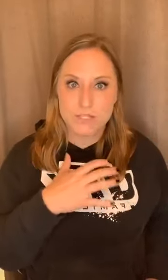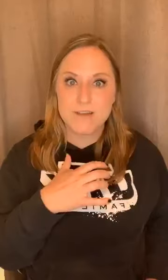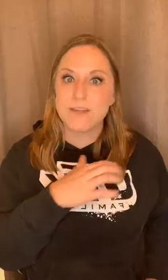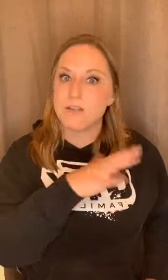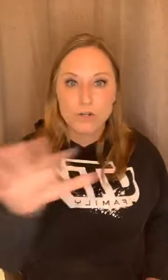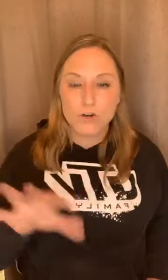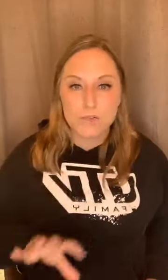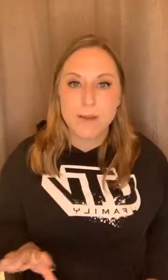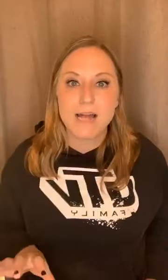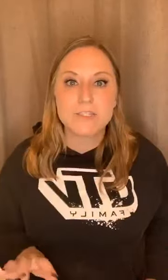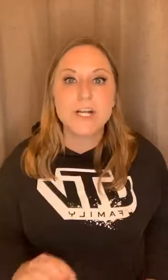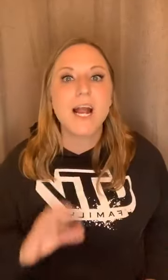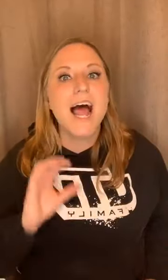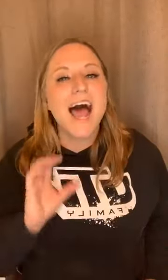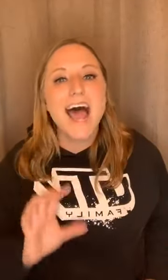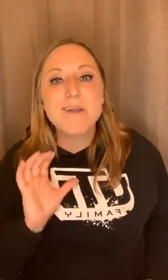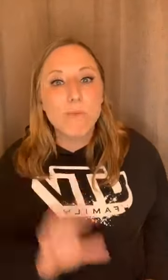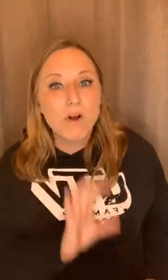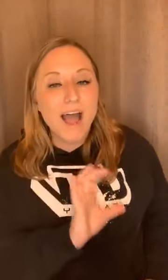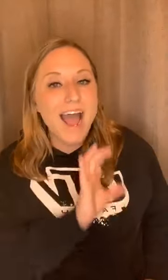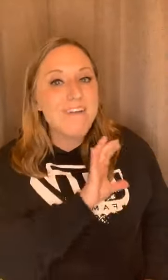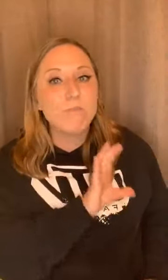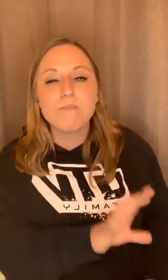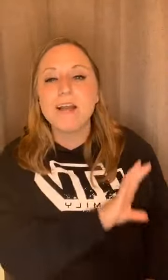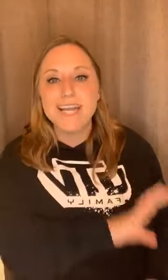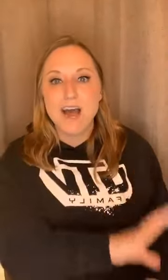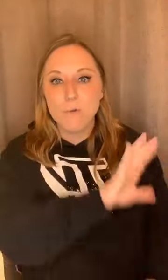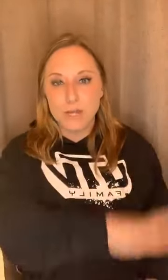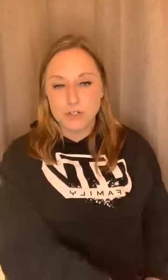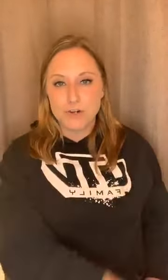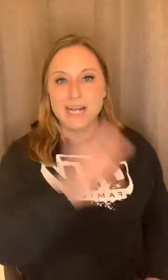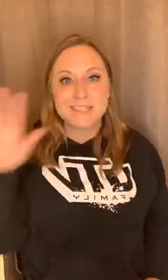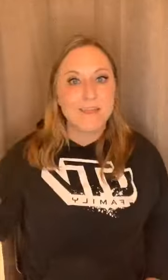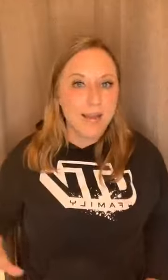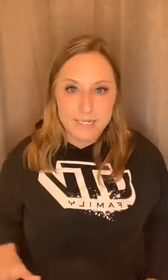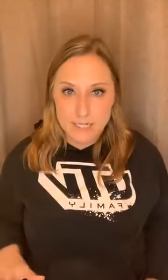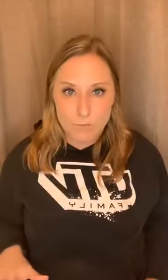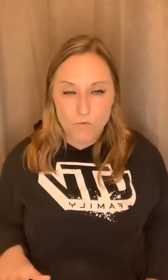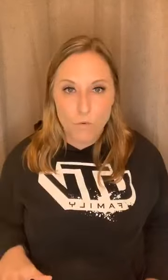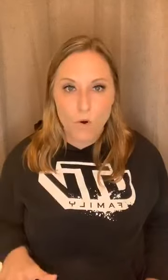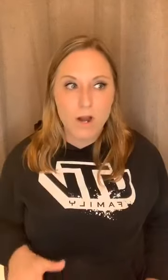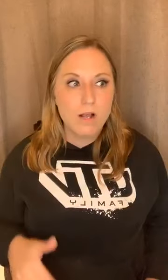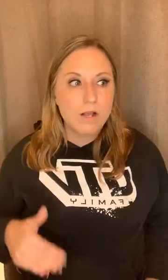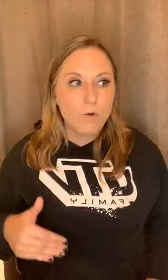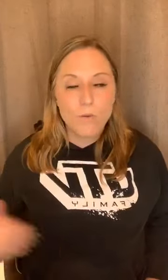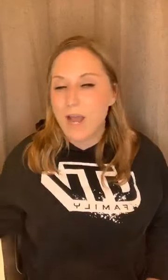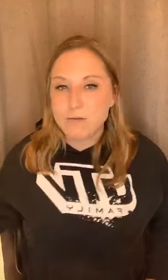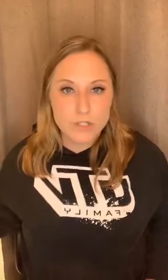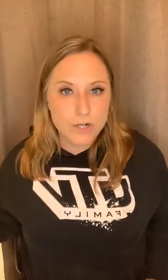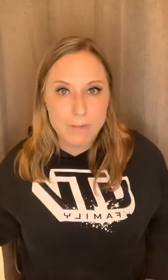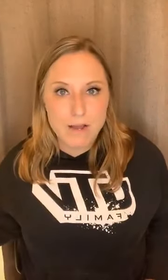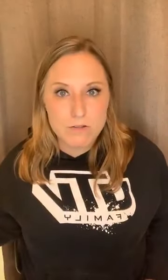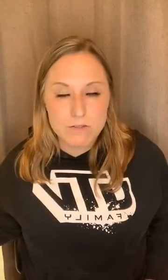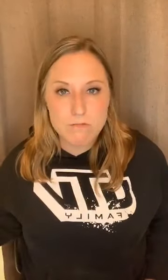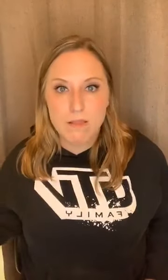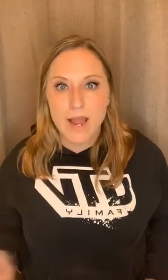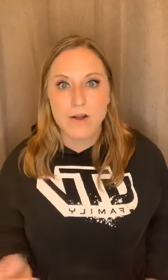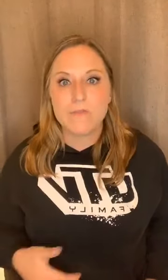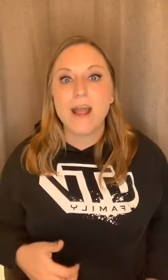stuff that I learned over the past year, had more, I have more fun now getting dressed than I did before when I was 30 pounds lighter, right?